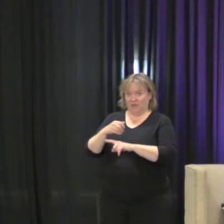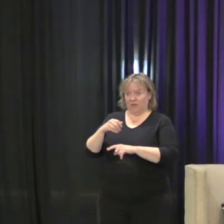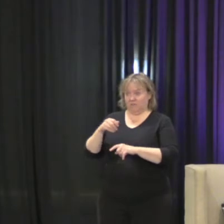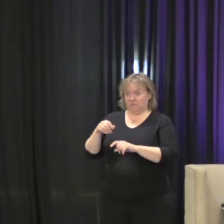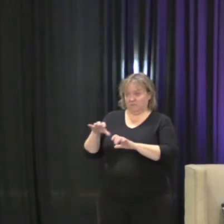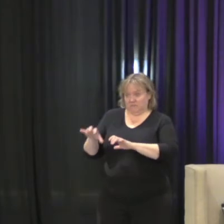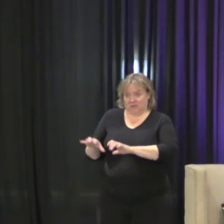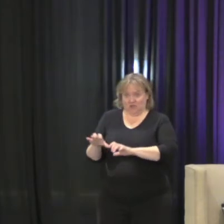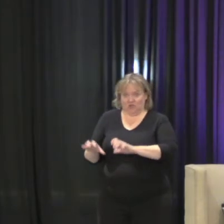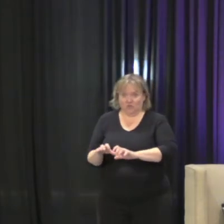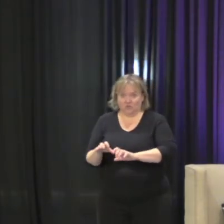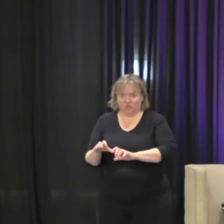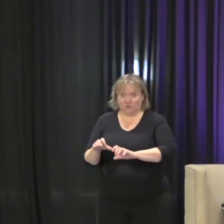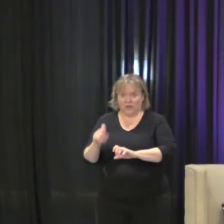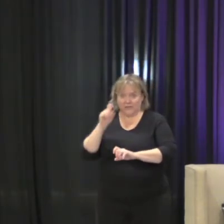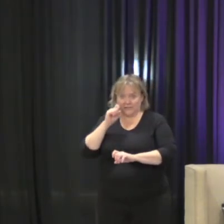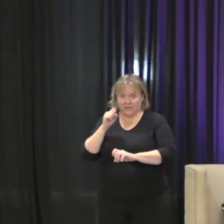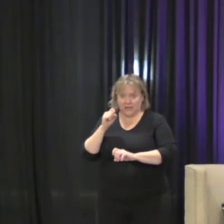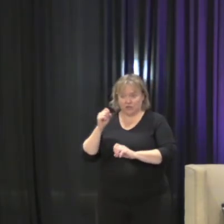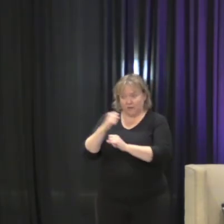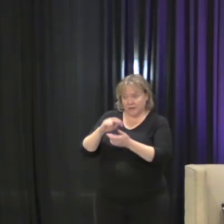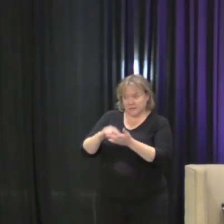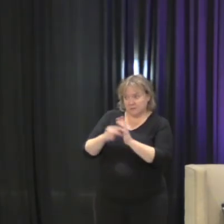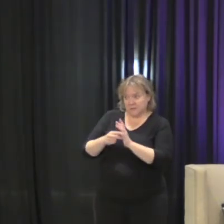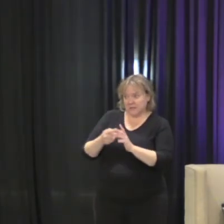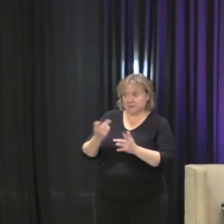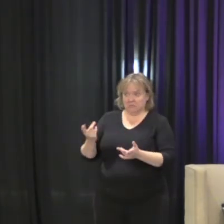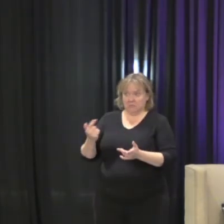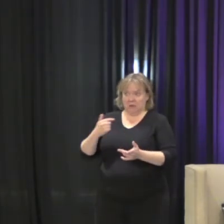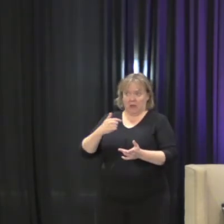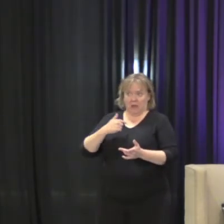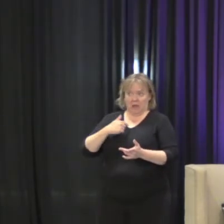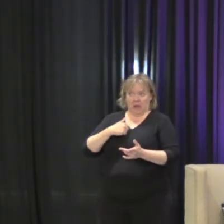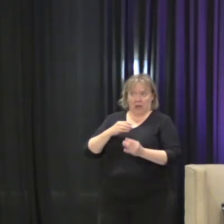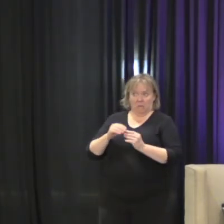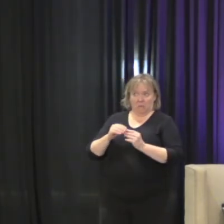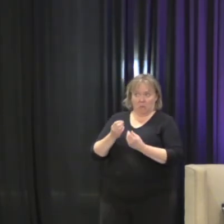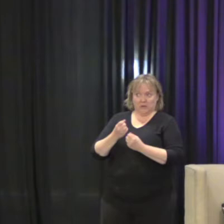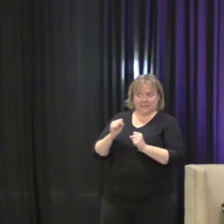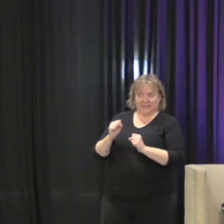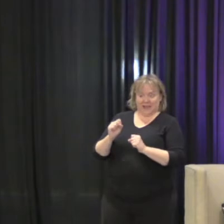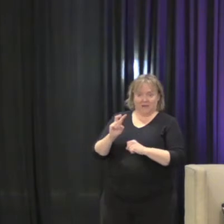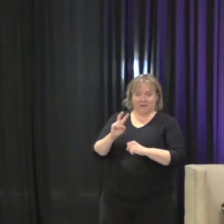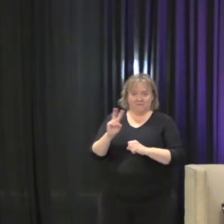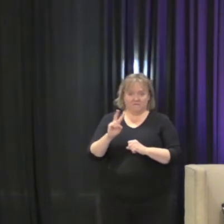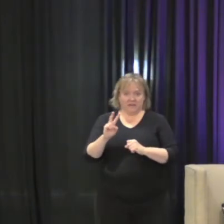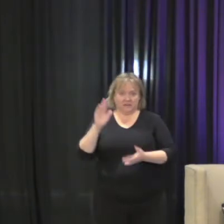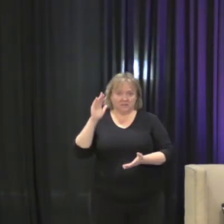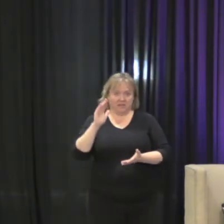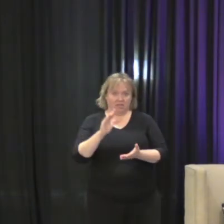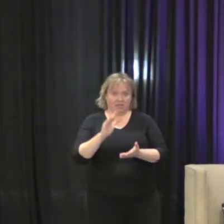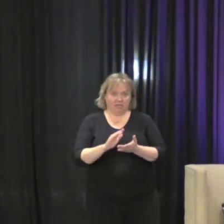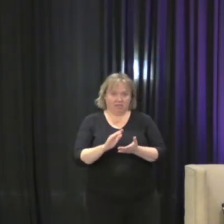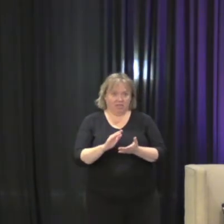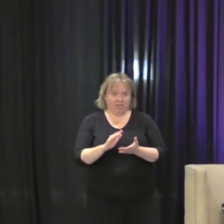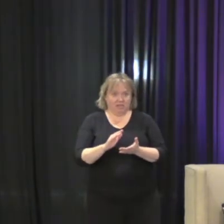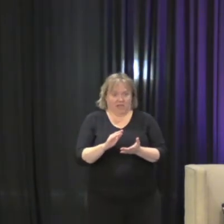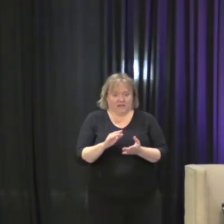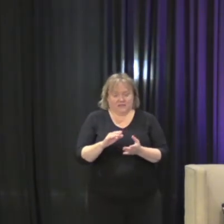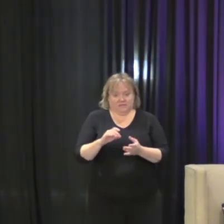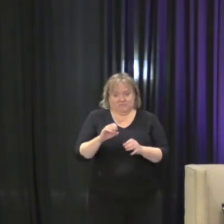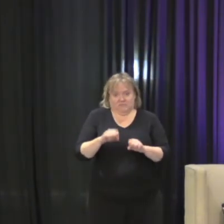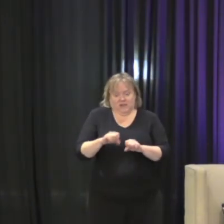and victims deserve fewer protections. There's been, it's all been couched in